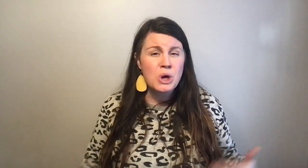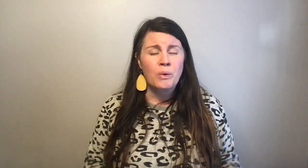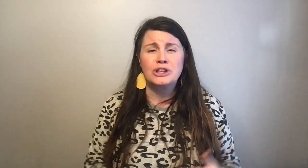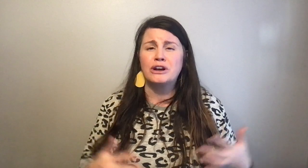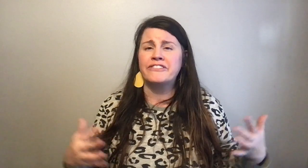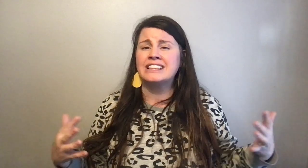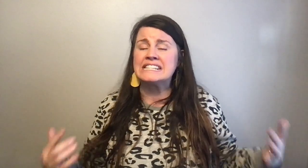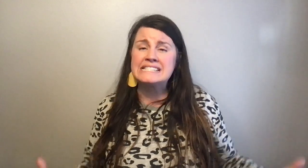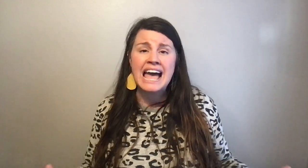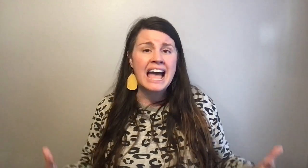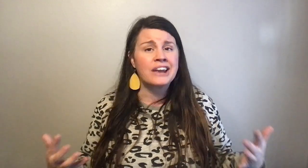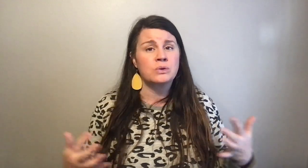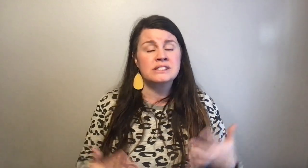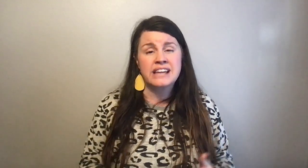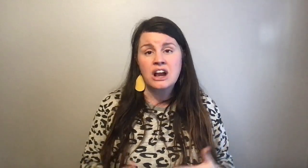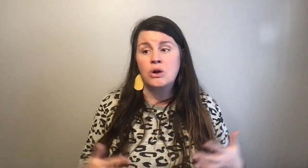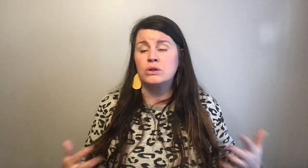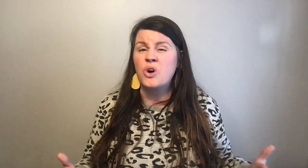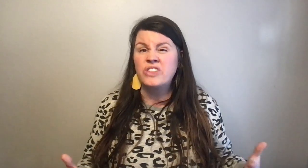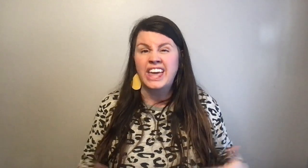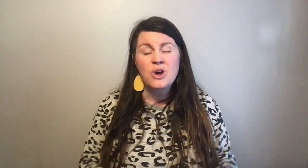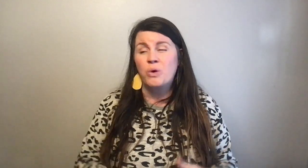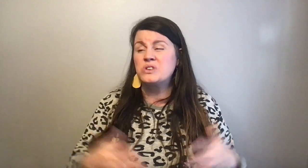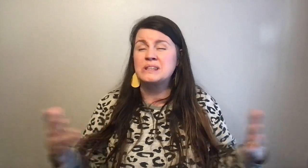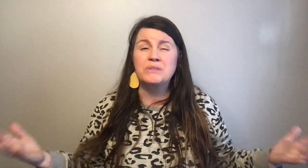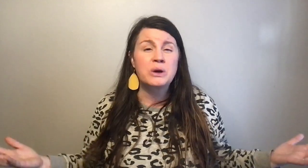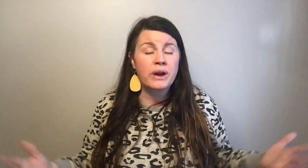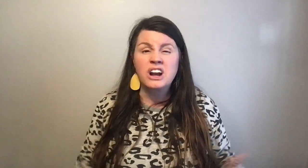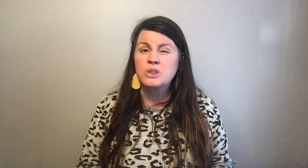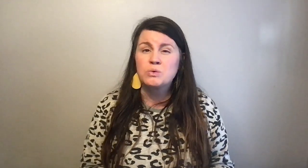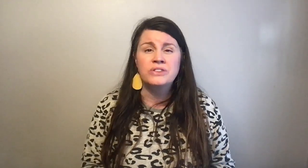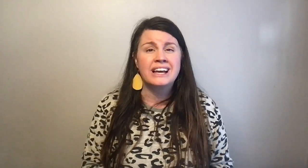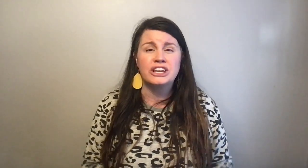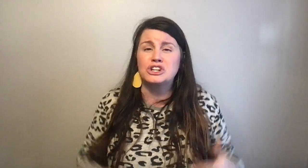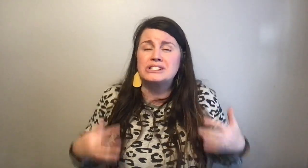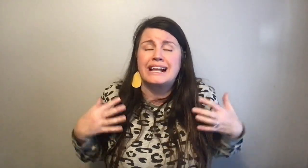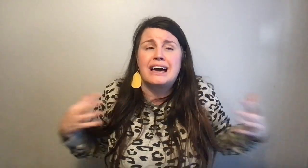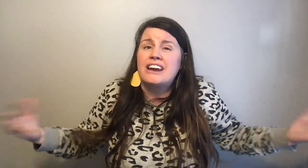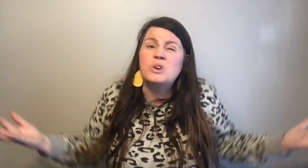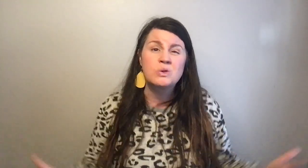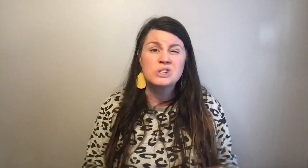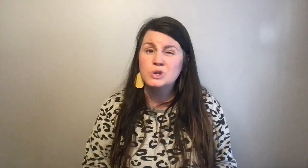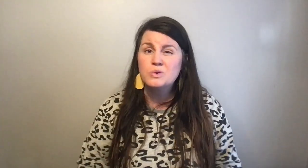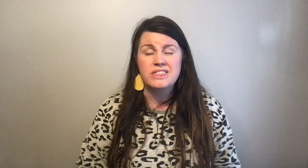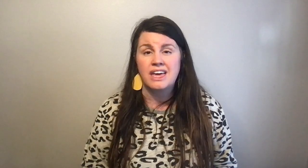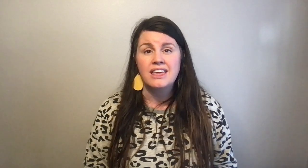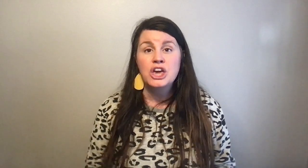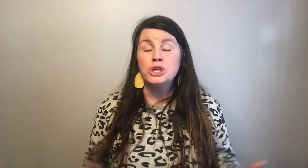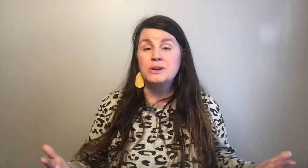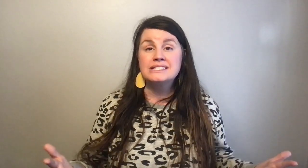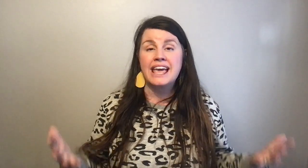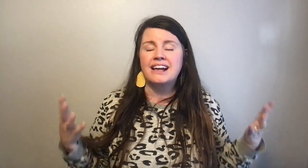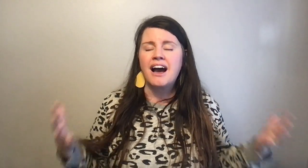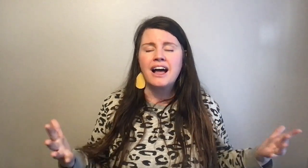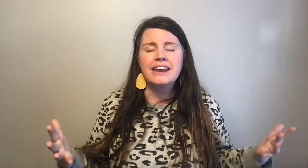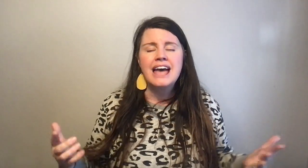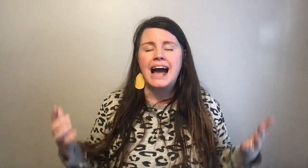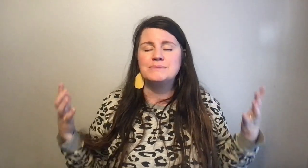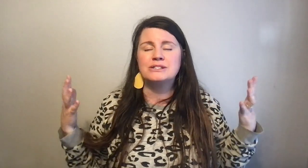whether you're feeling sad or scared or lonely, or there's something going on in the world that you're just like, God, I don't know what to do with it. You can say, God, I'm still